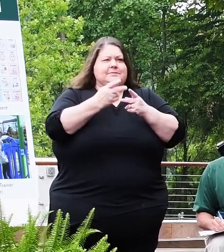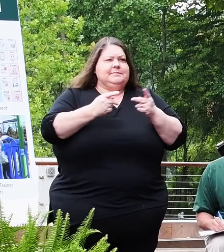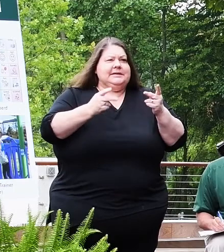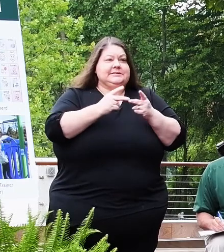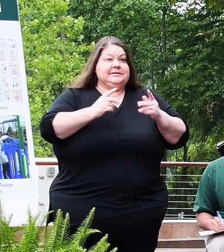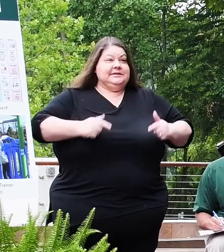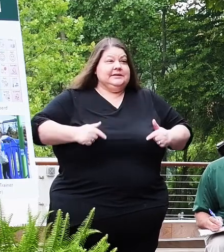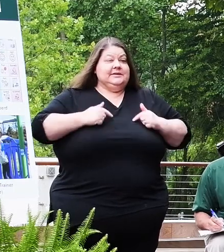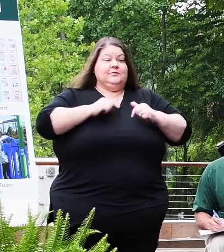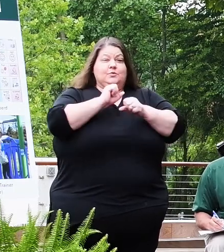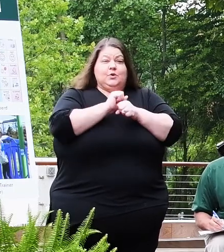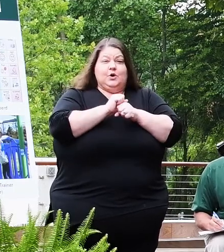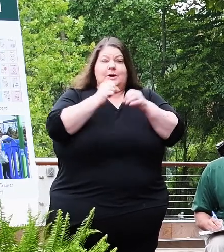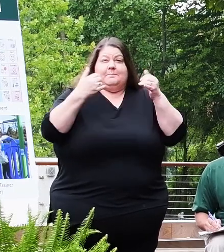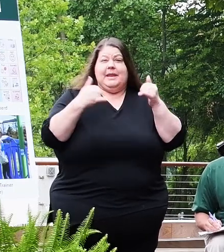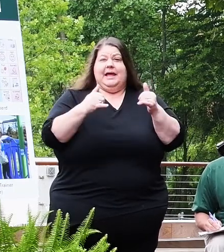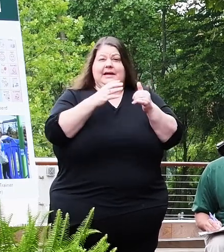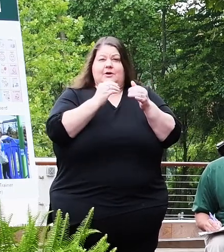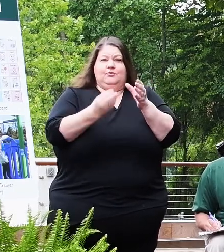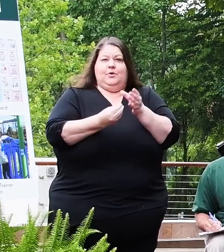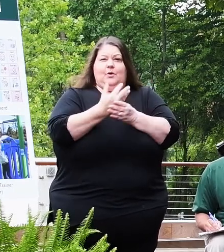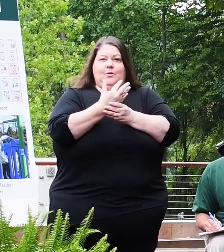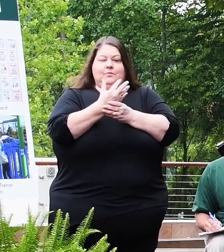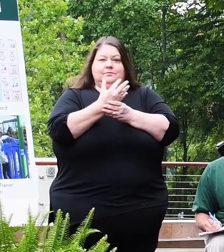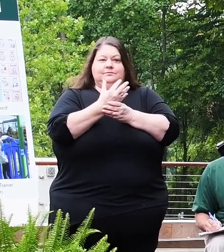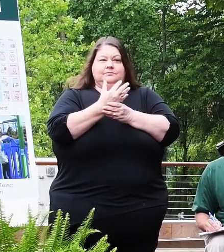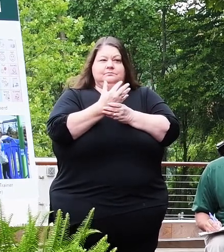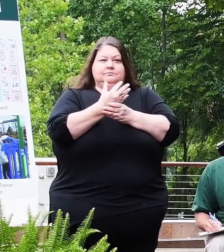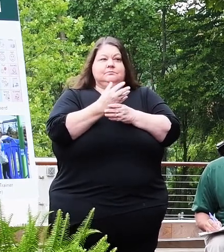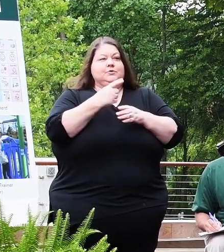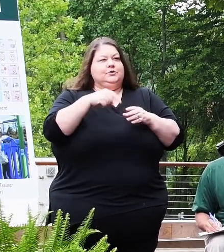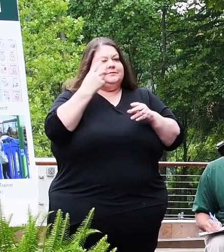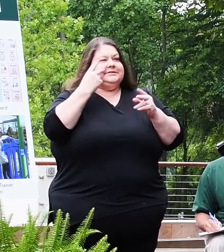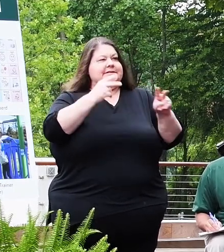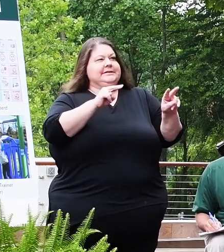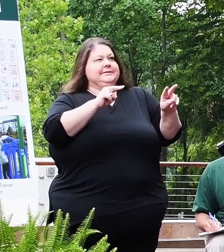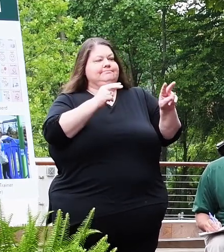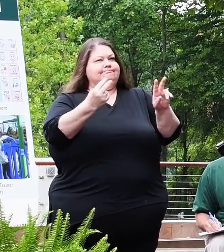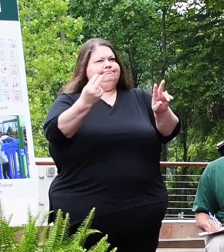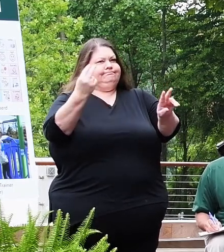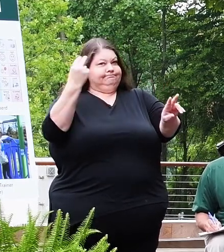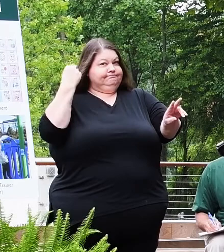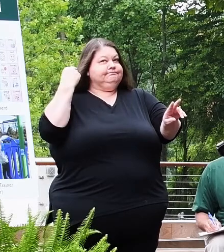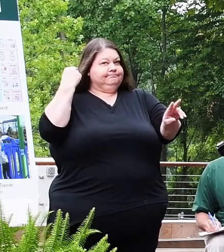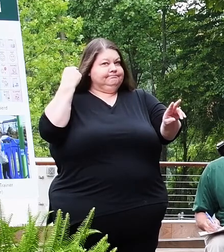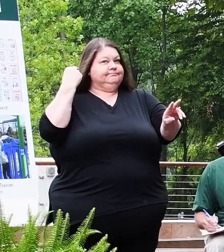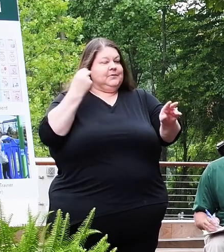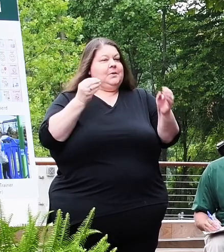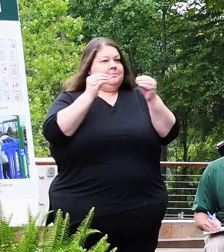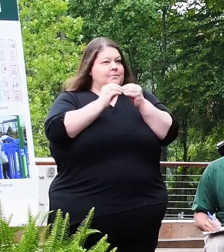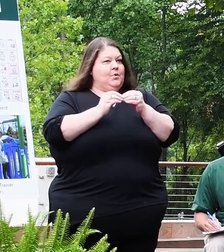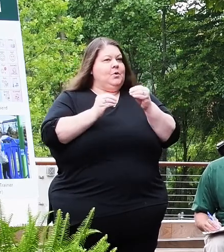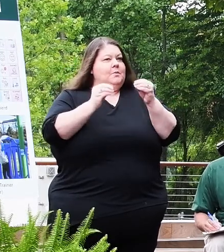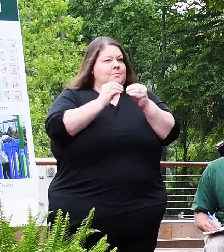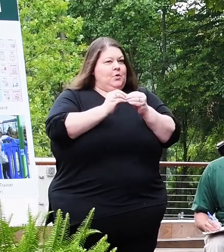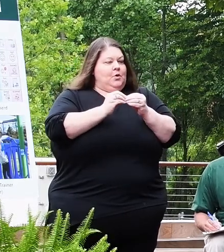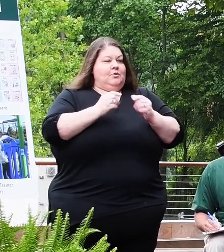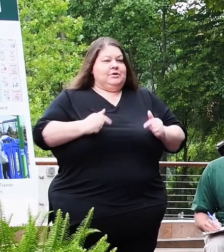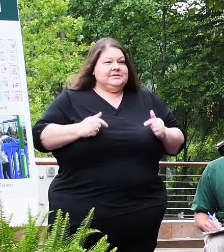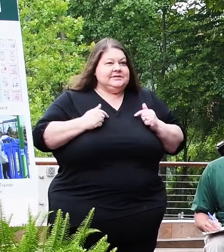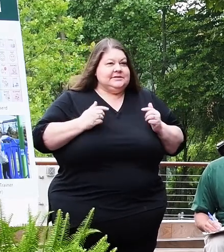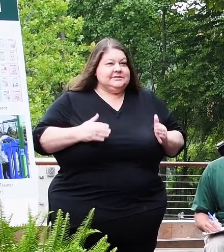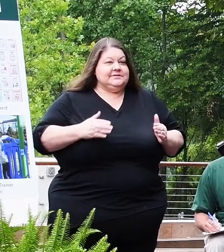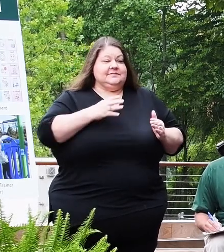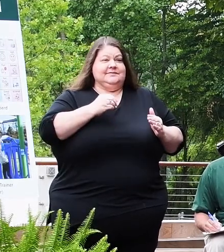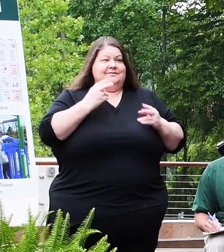play and grow for all. As we've seen, especially during the pandemic, more and more of our residents and visitors are